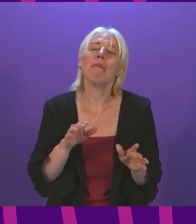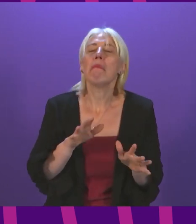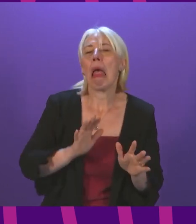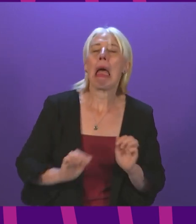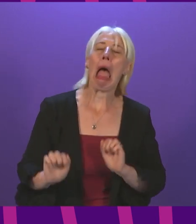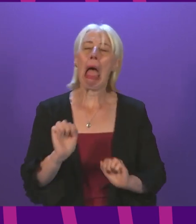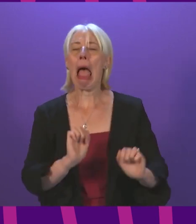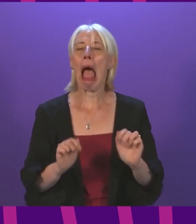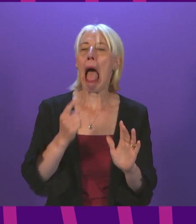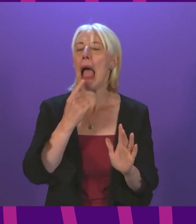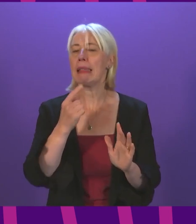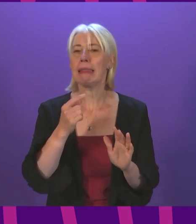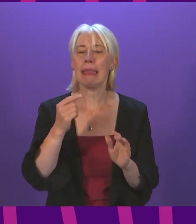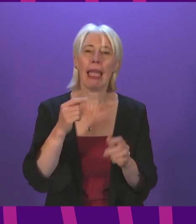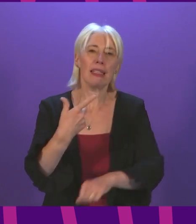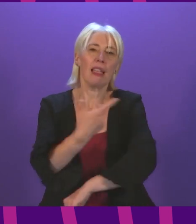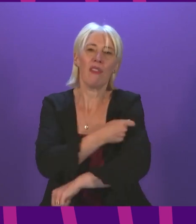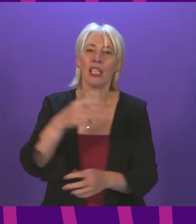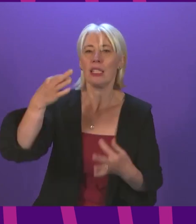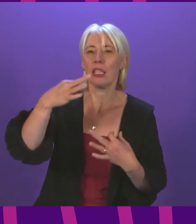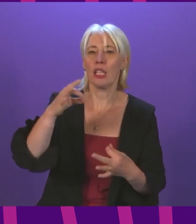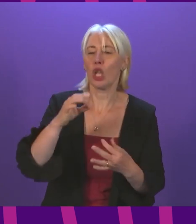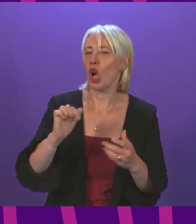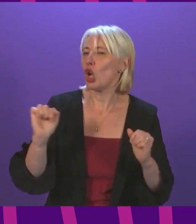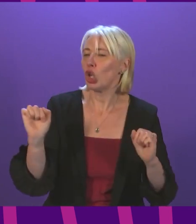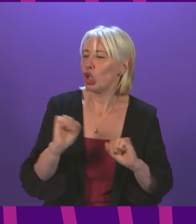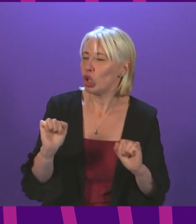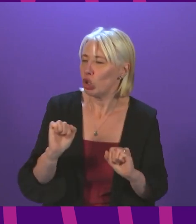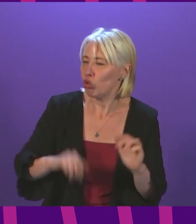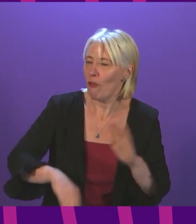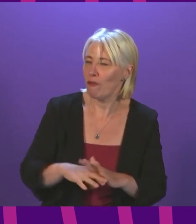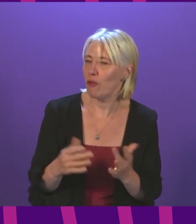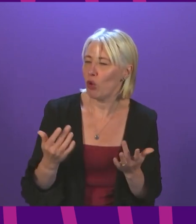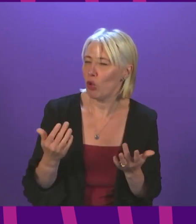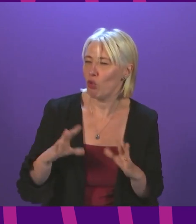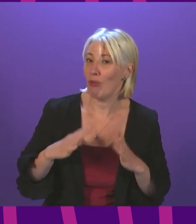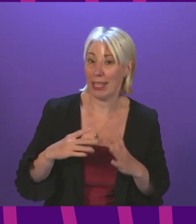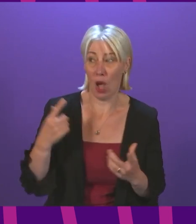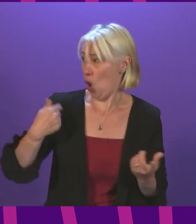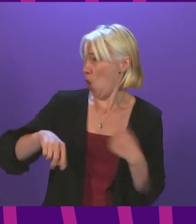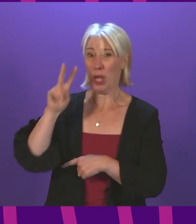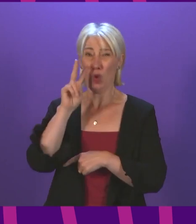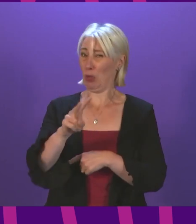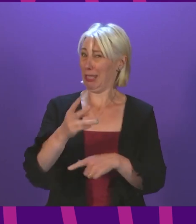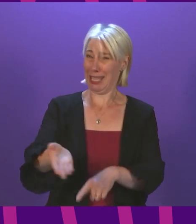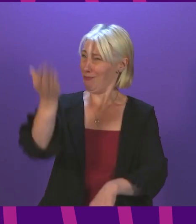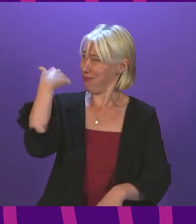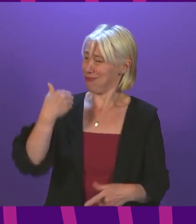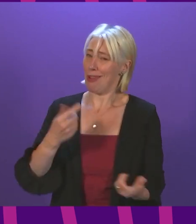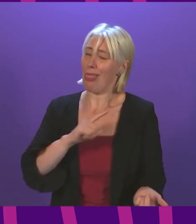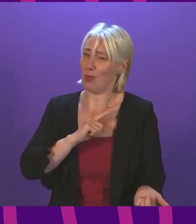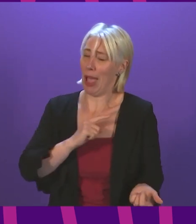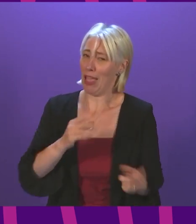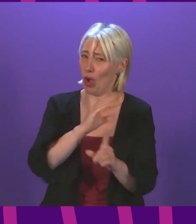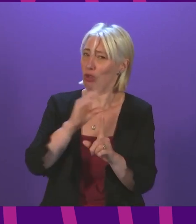scheme is still not ready. We could all see this weeks ago, and that is why my party are bringing